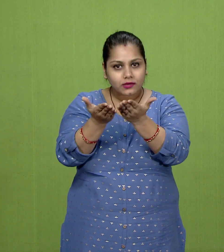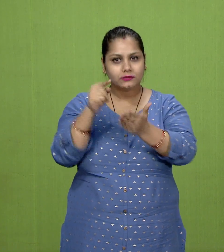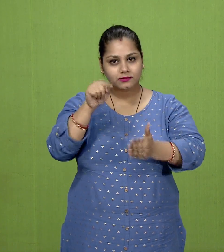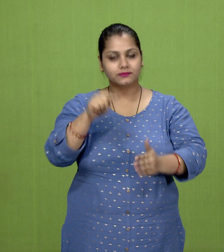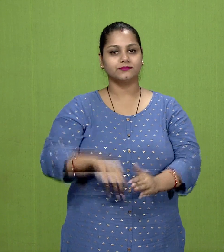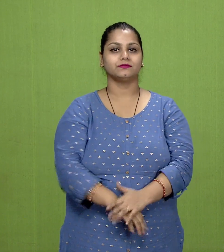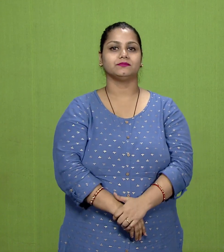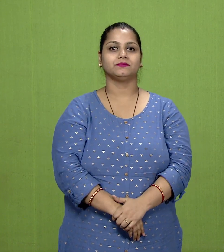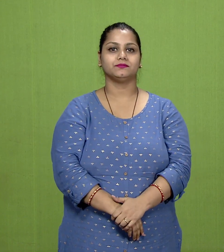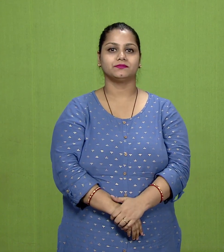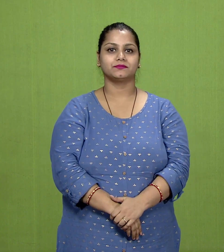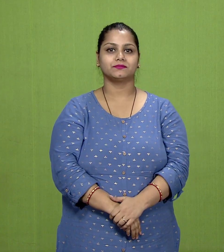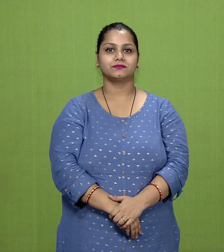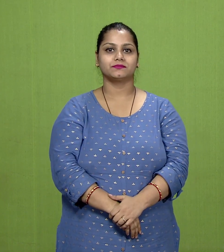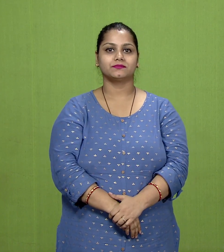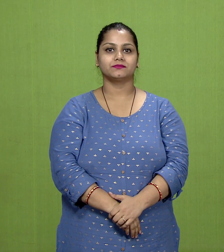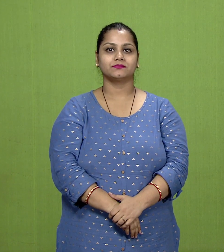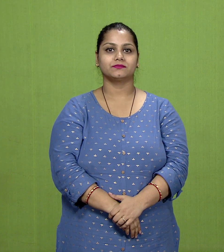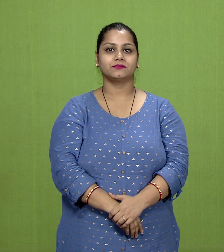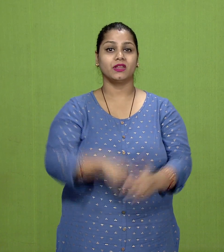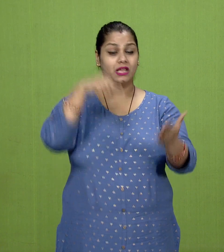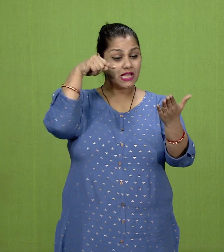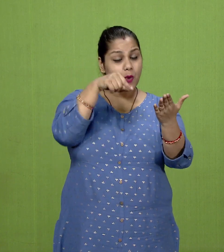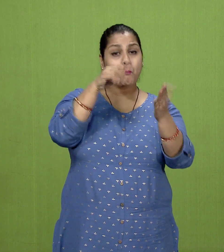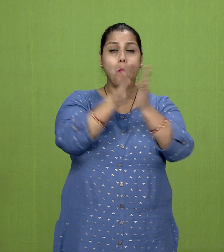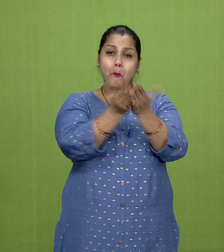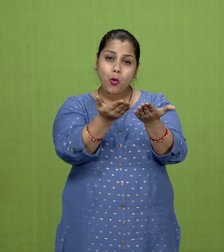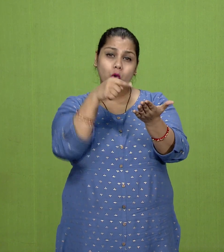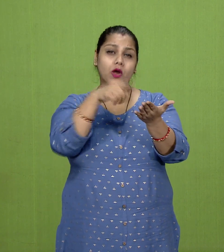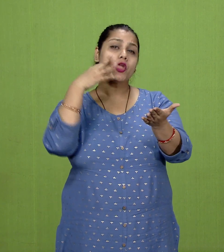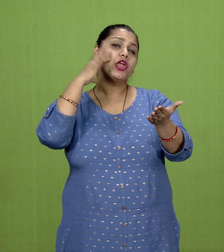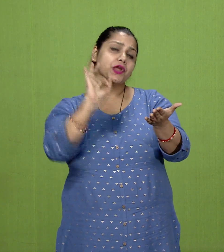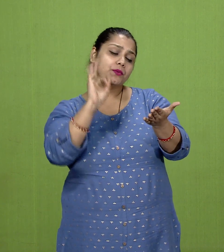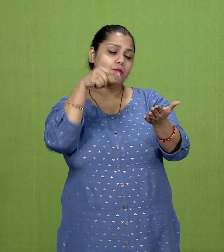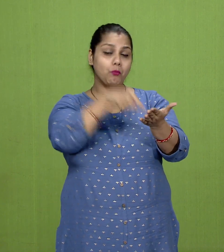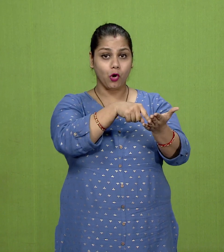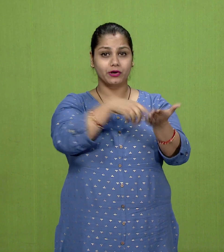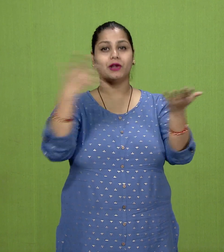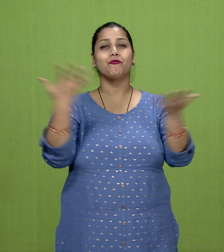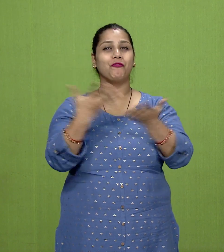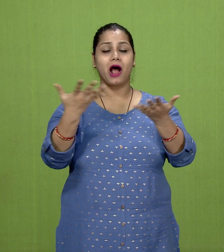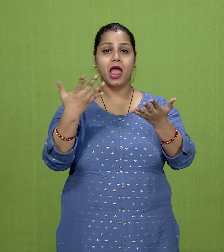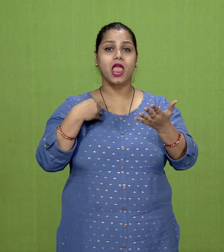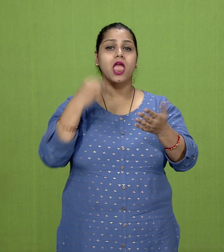they are the most important source of information on the Vedic age